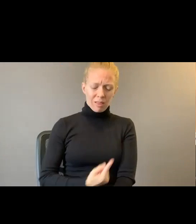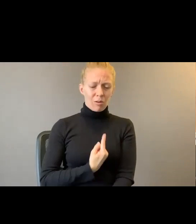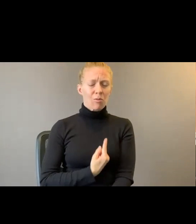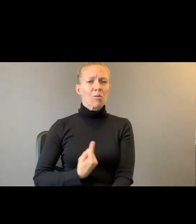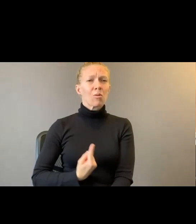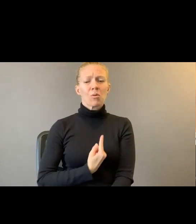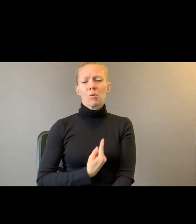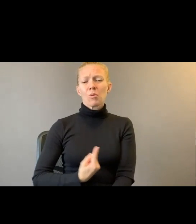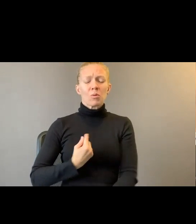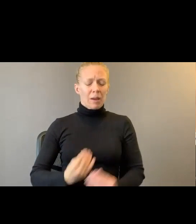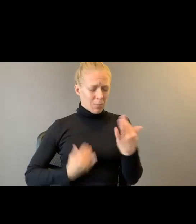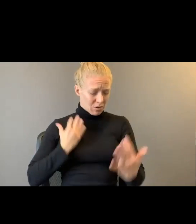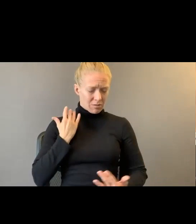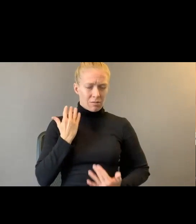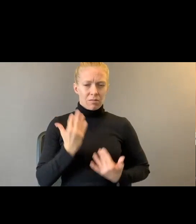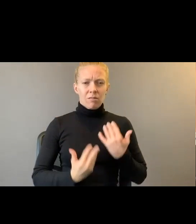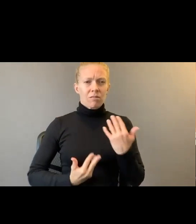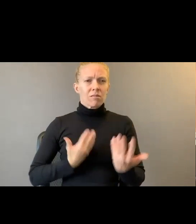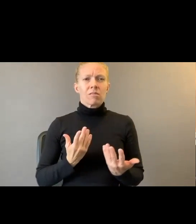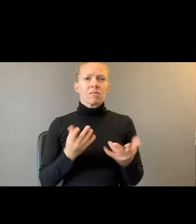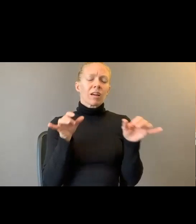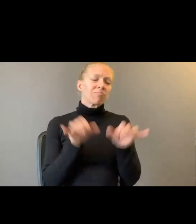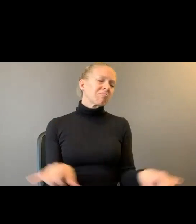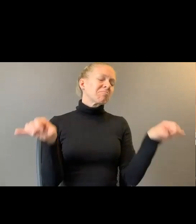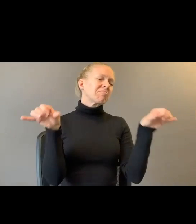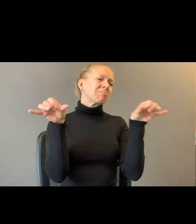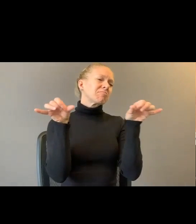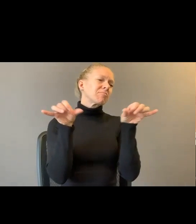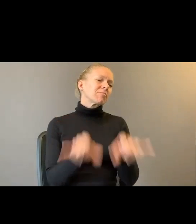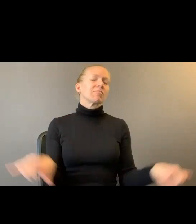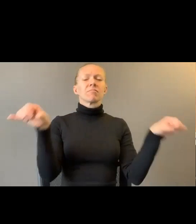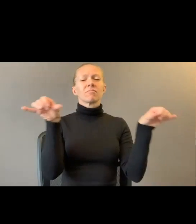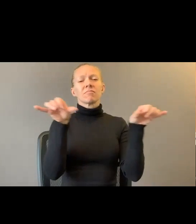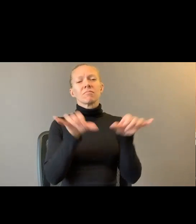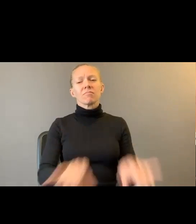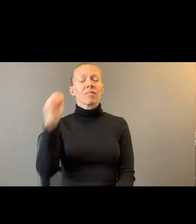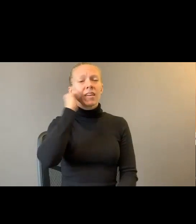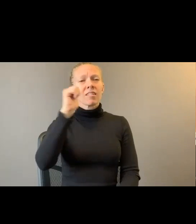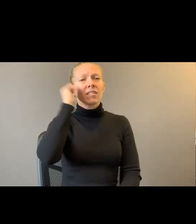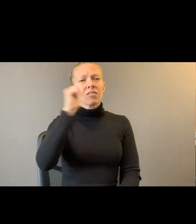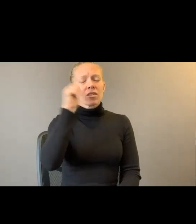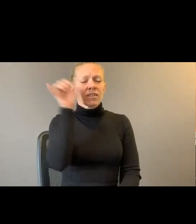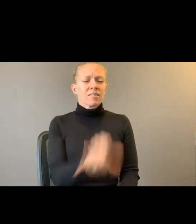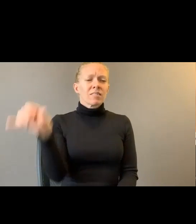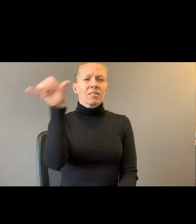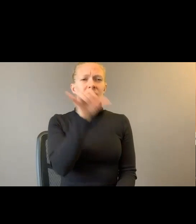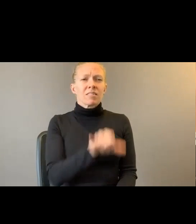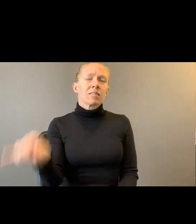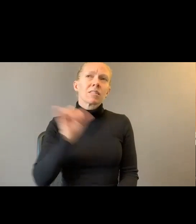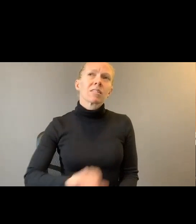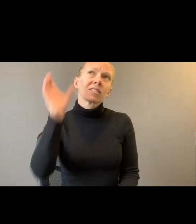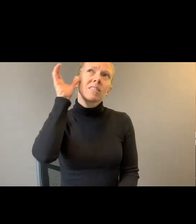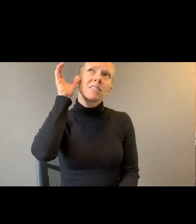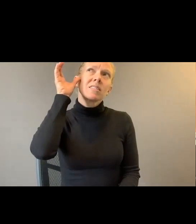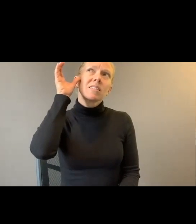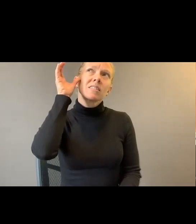humdrum numbness of the end of the world. I listen for the wind. Intelligent life? Where is it?